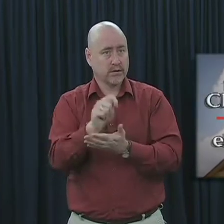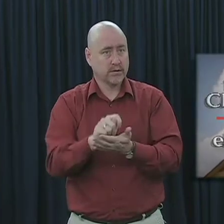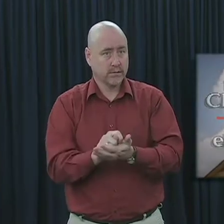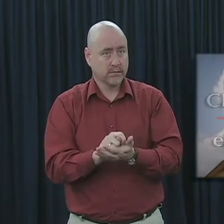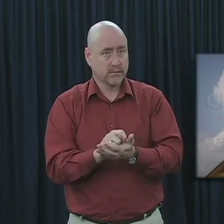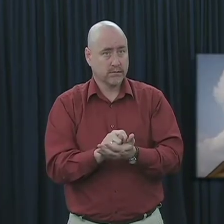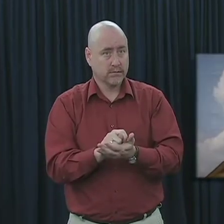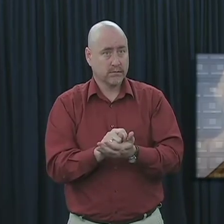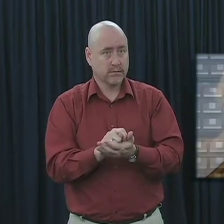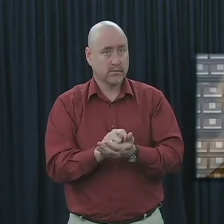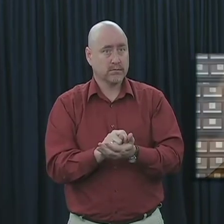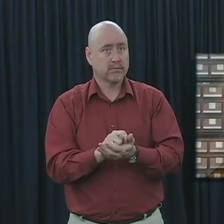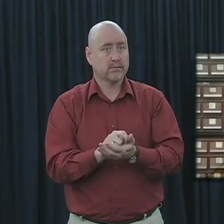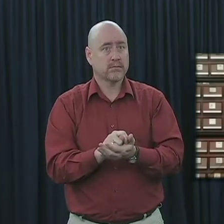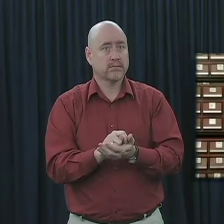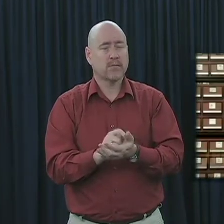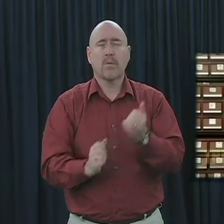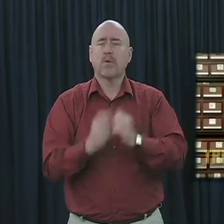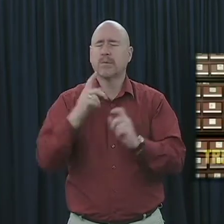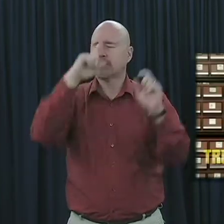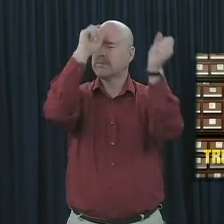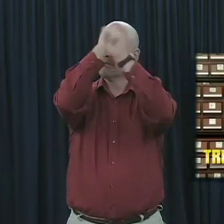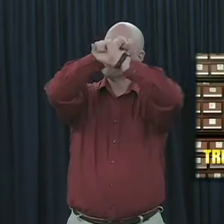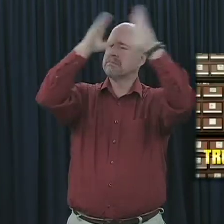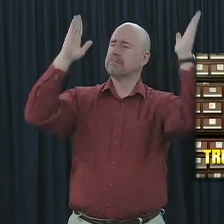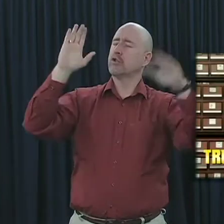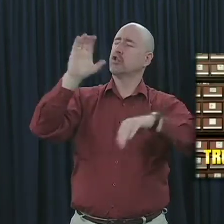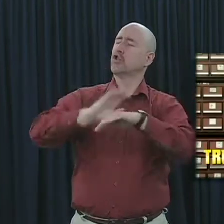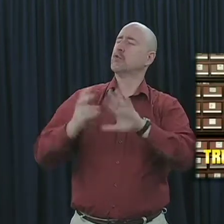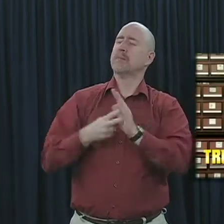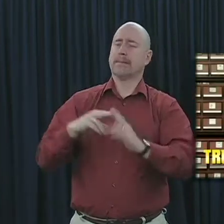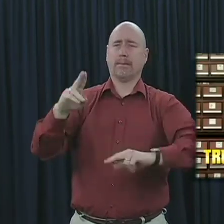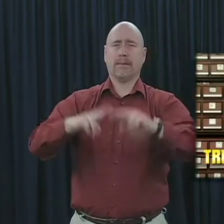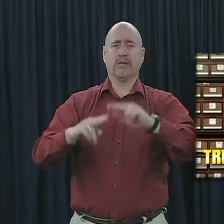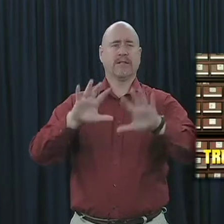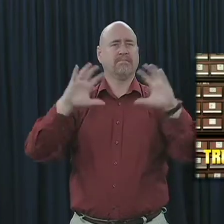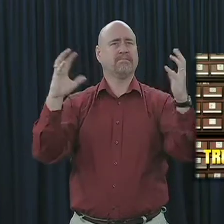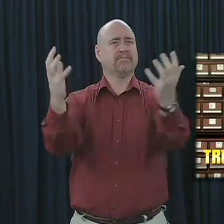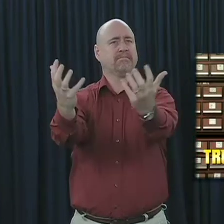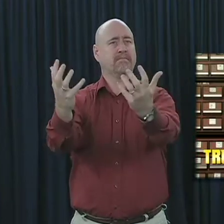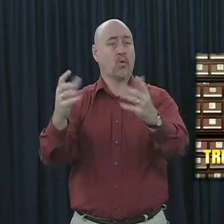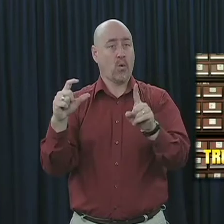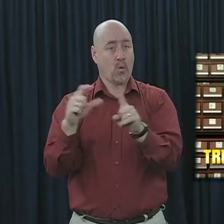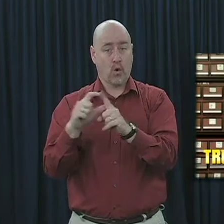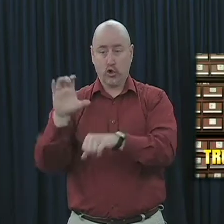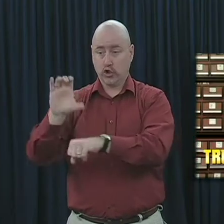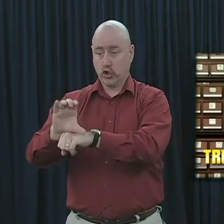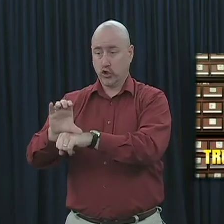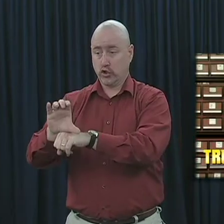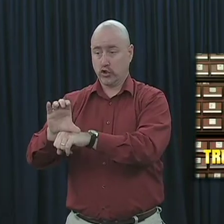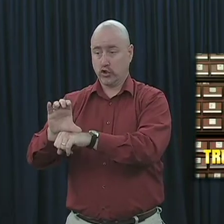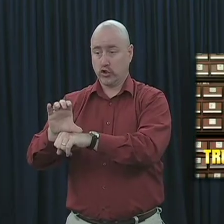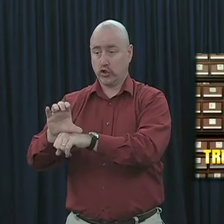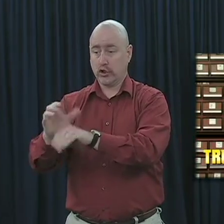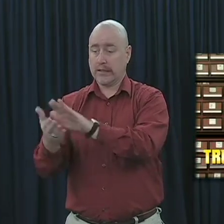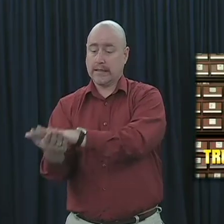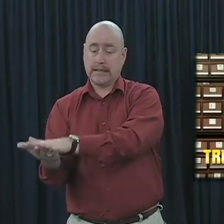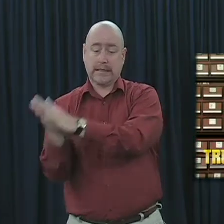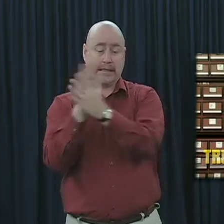In most people's minds, the church is a building. The word translated church in our English New Testaments comes